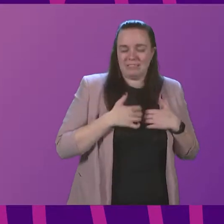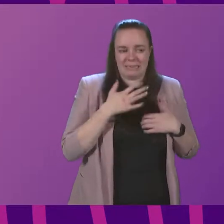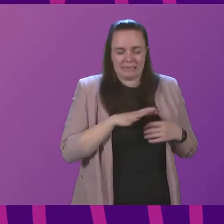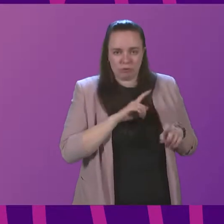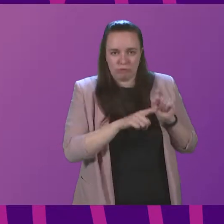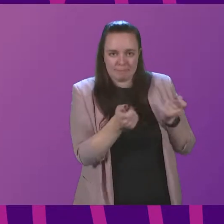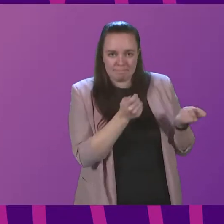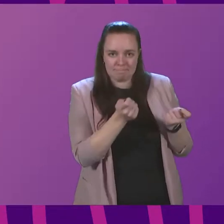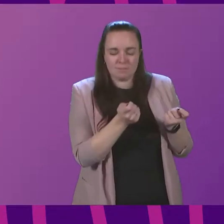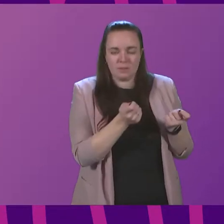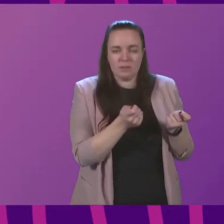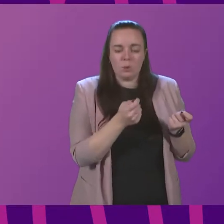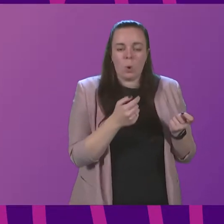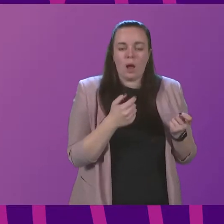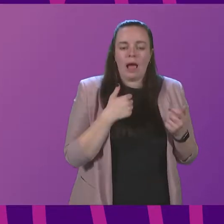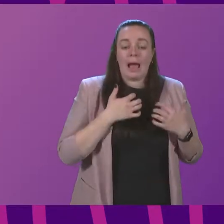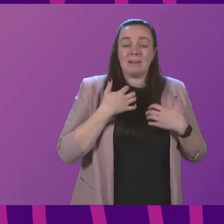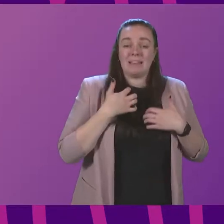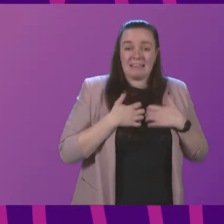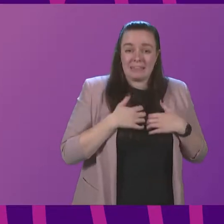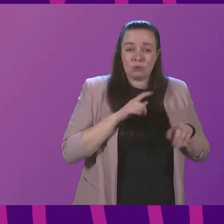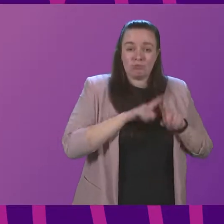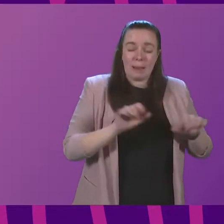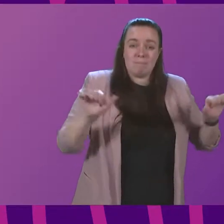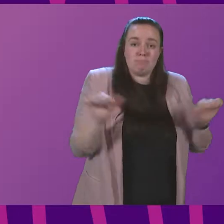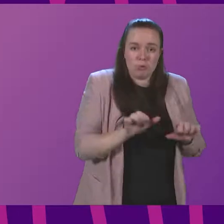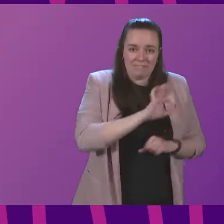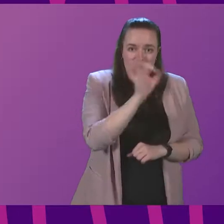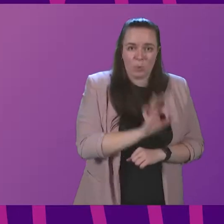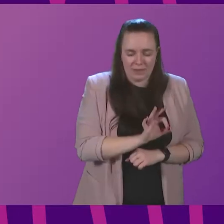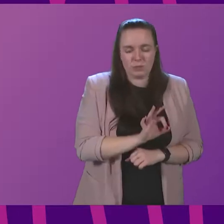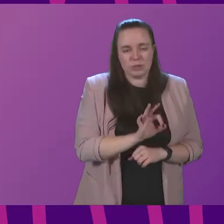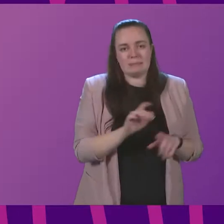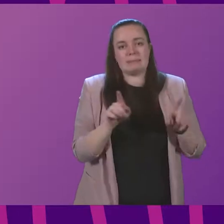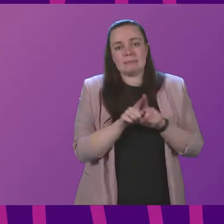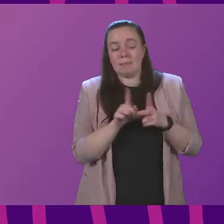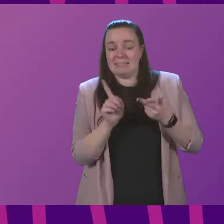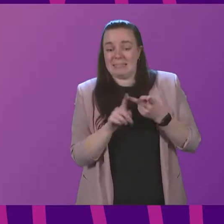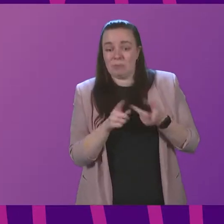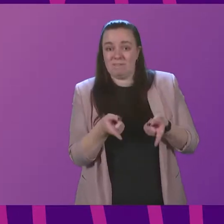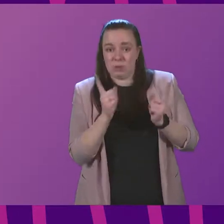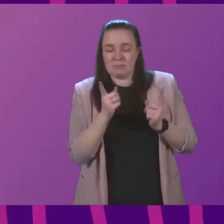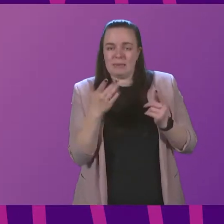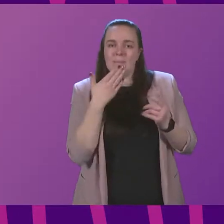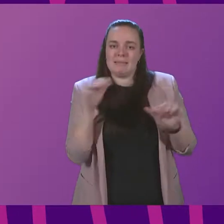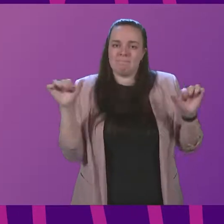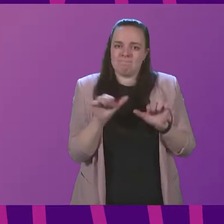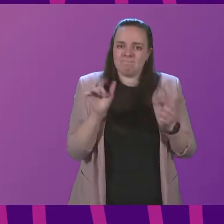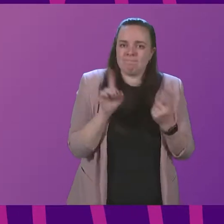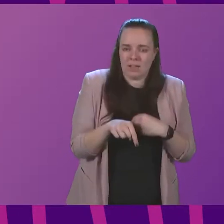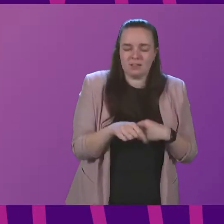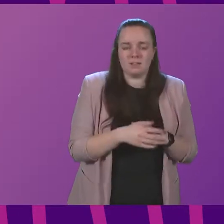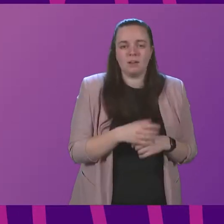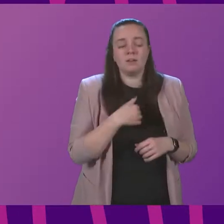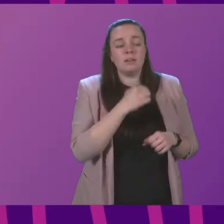to be raised during this. I would be keen for as succinct questions as possible and similarly Deputy First Minister as succinct answers as you can manage. call